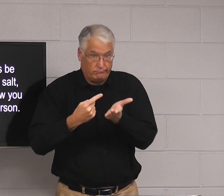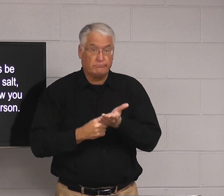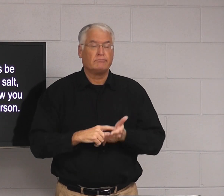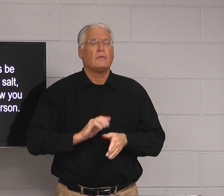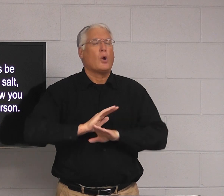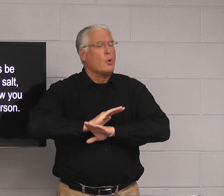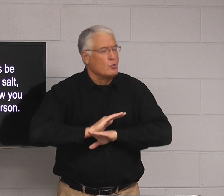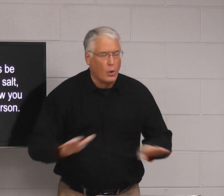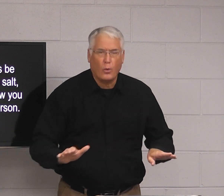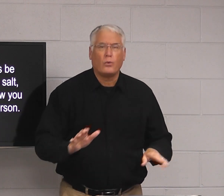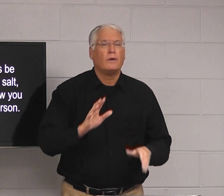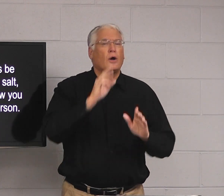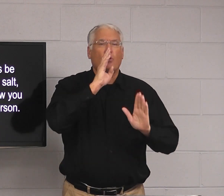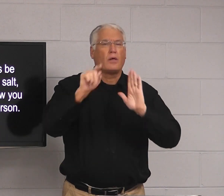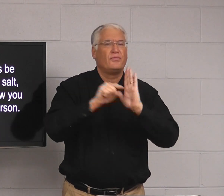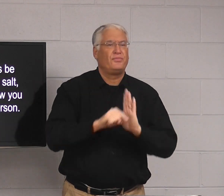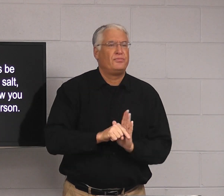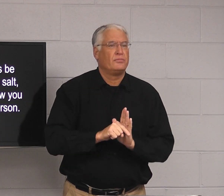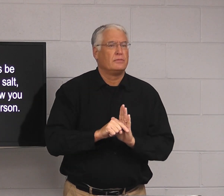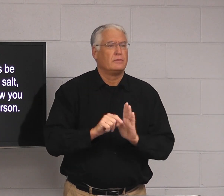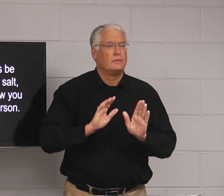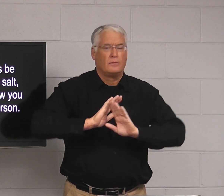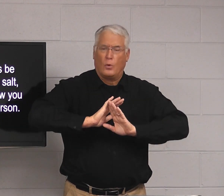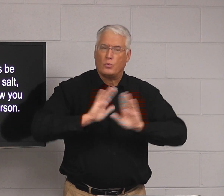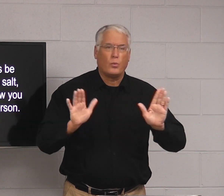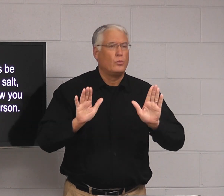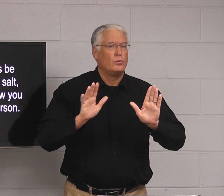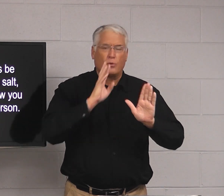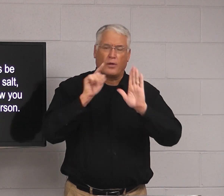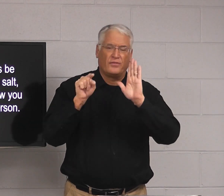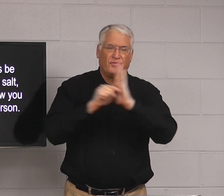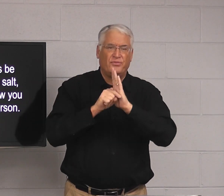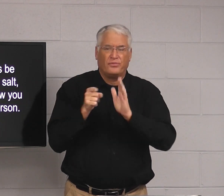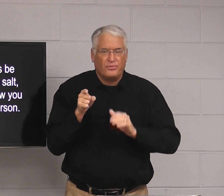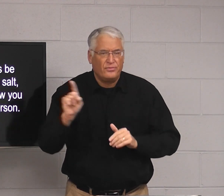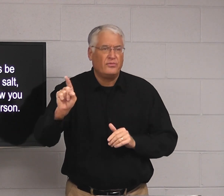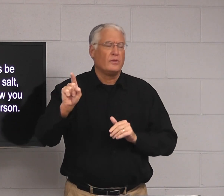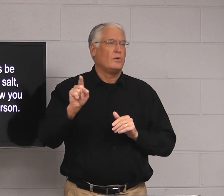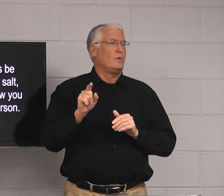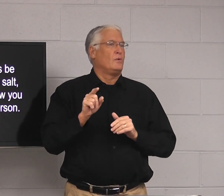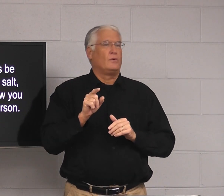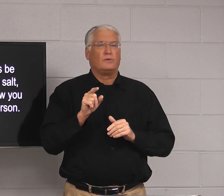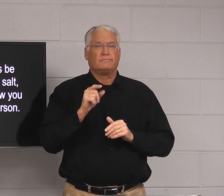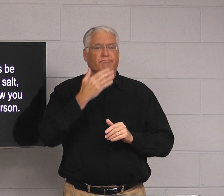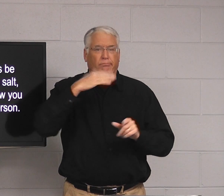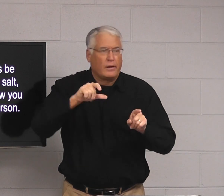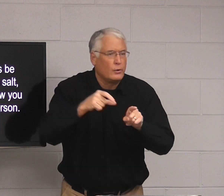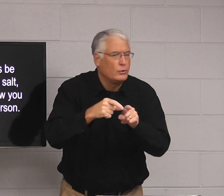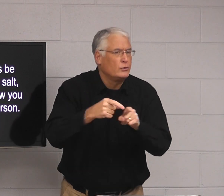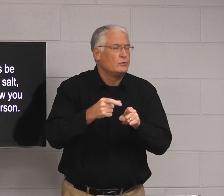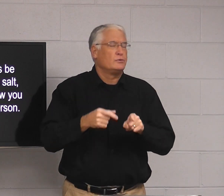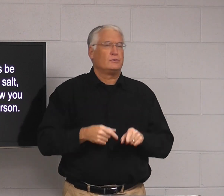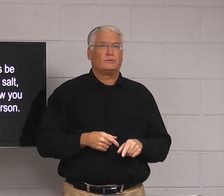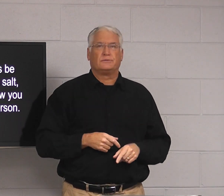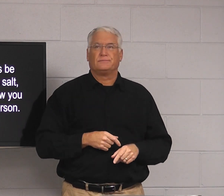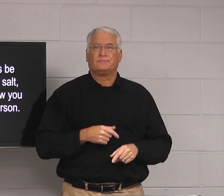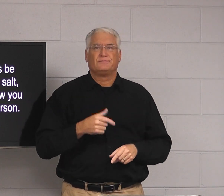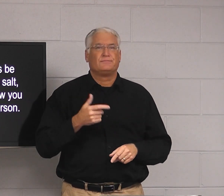But the next scripture we're going to discuss says do not talk negative. Do not talk offensive. Use bad